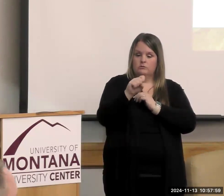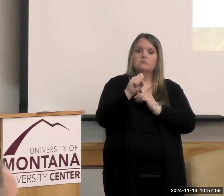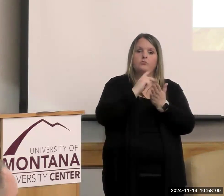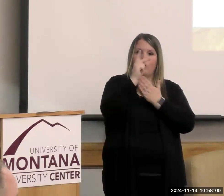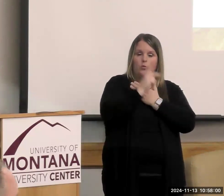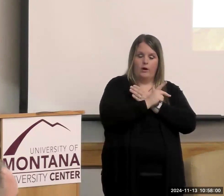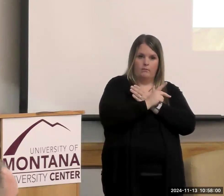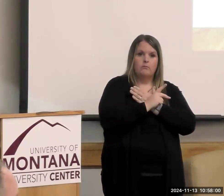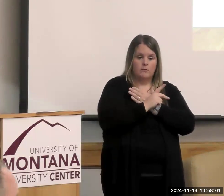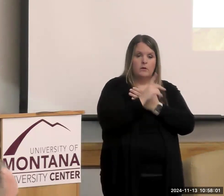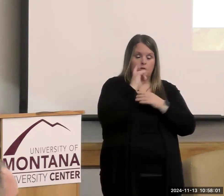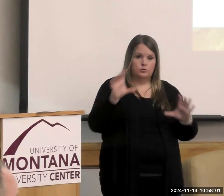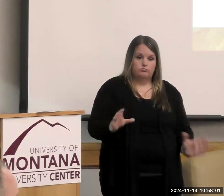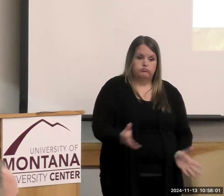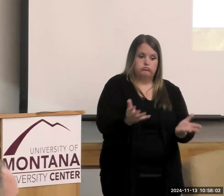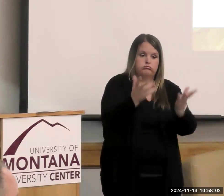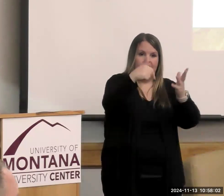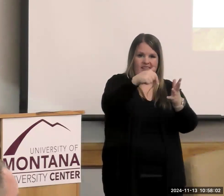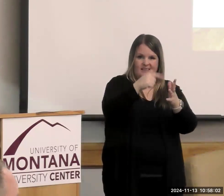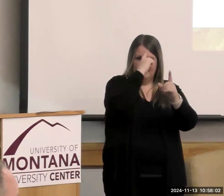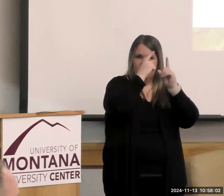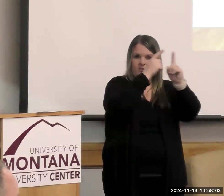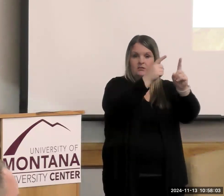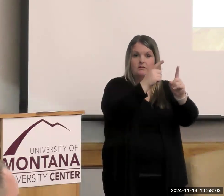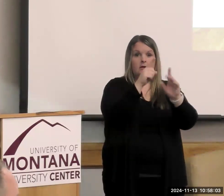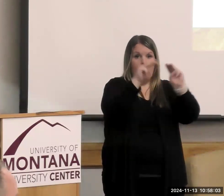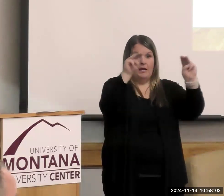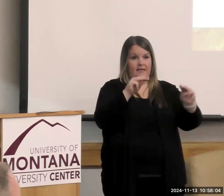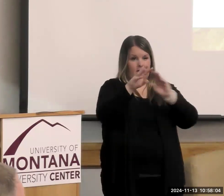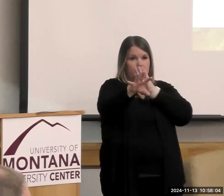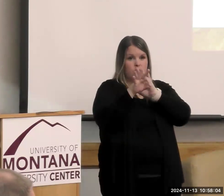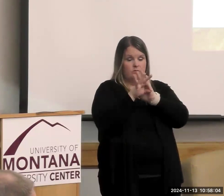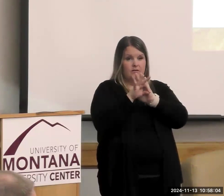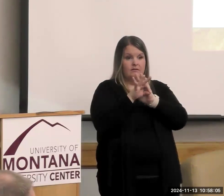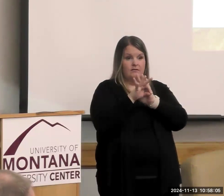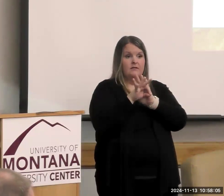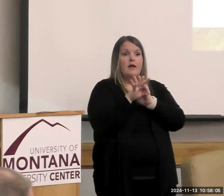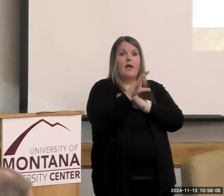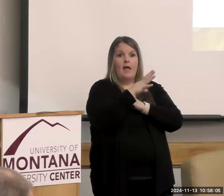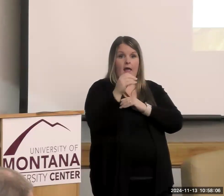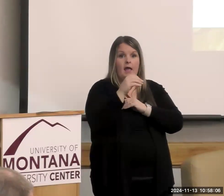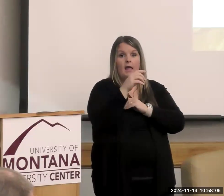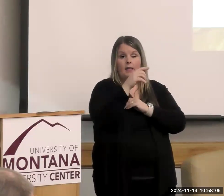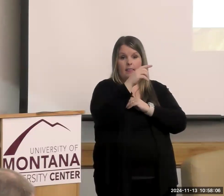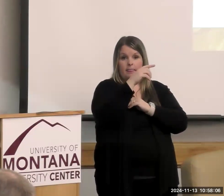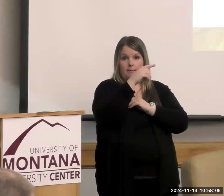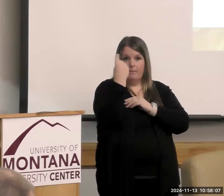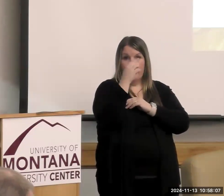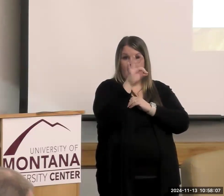Montana was chosen as one of those states. And actually, the Blackfeet that Noni represents,